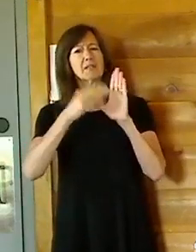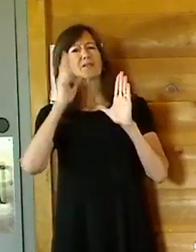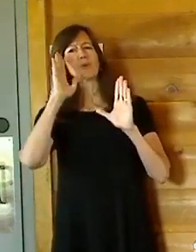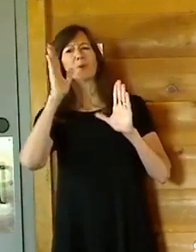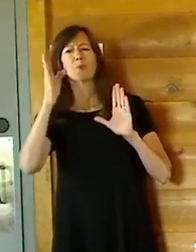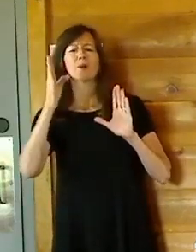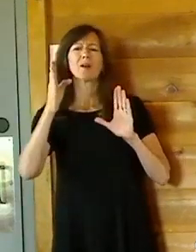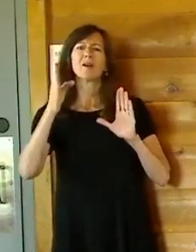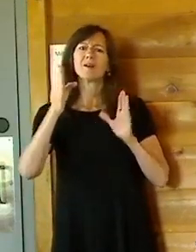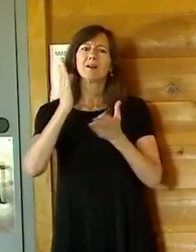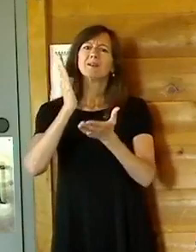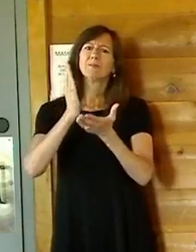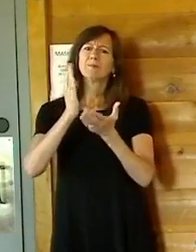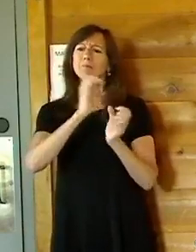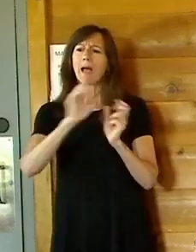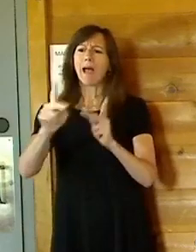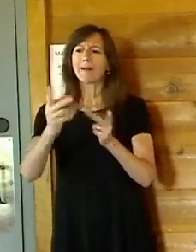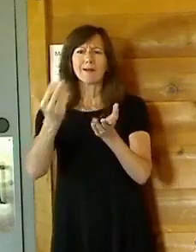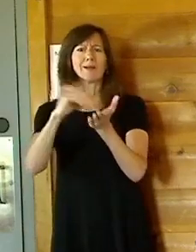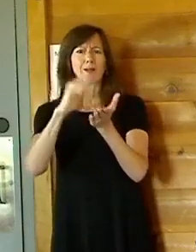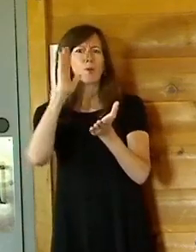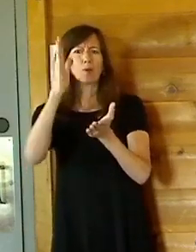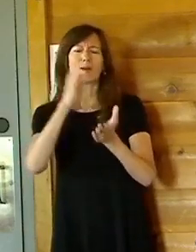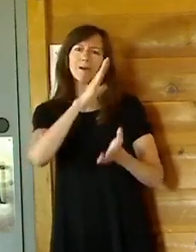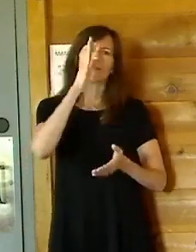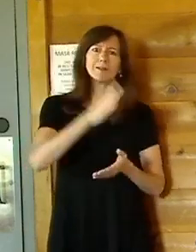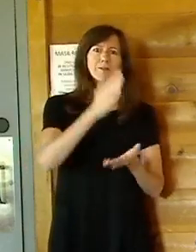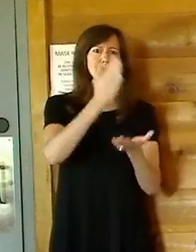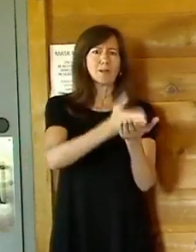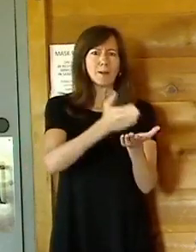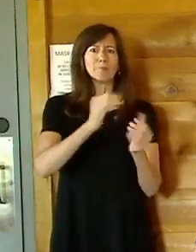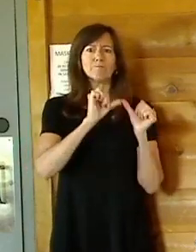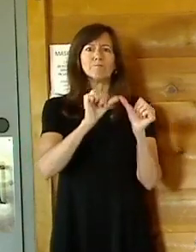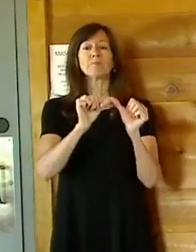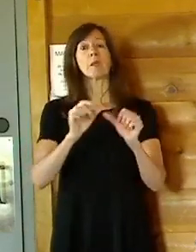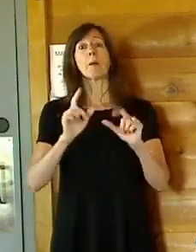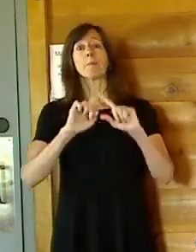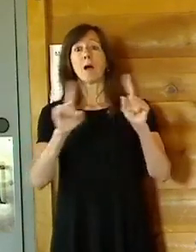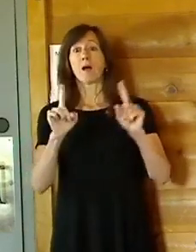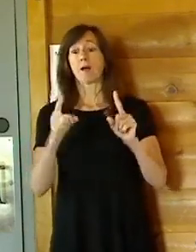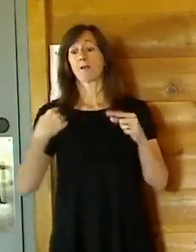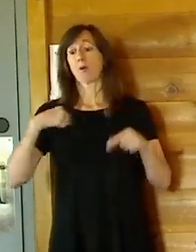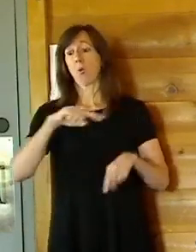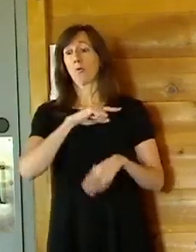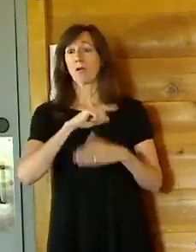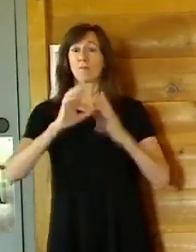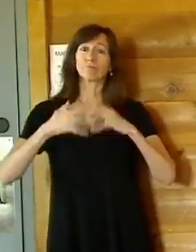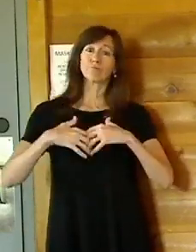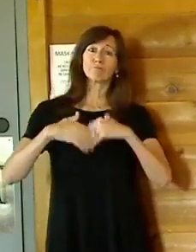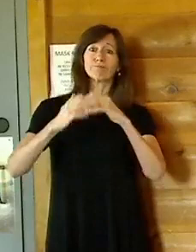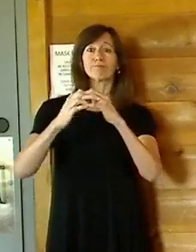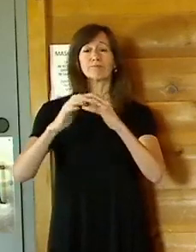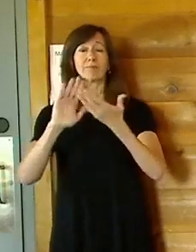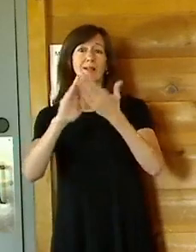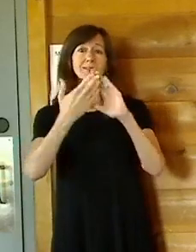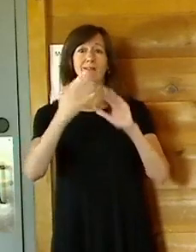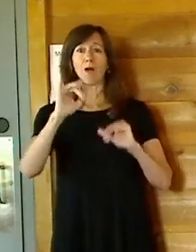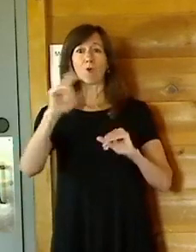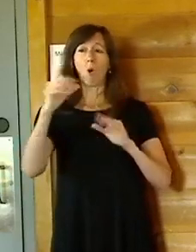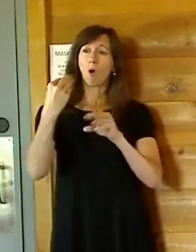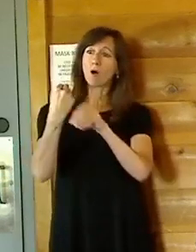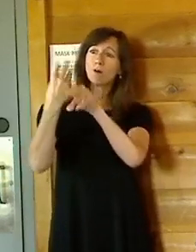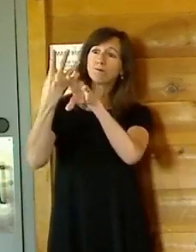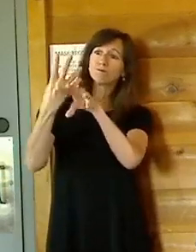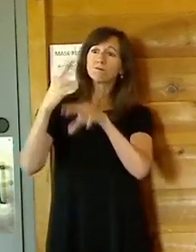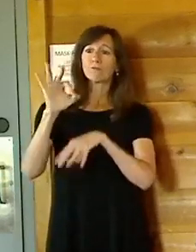in-person town halls, probably with a virtual component, since we've become pretty good at this. One upside, I suppose.